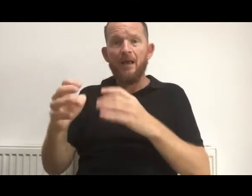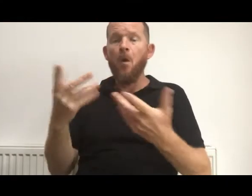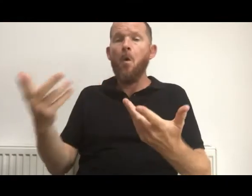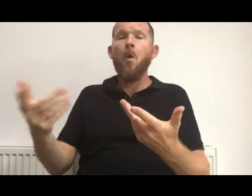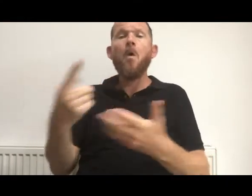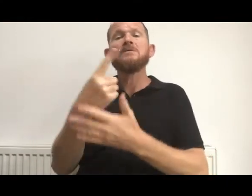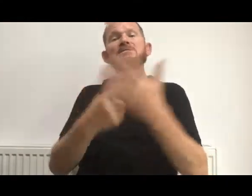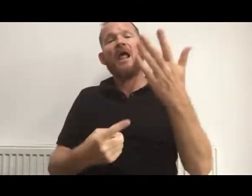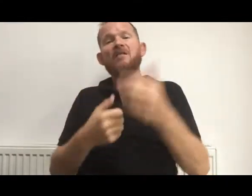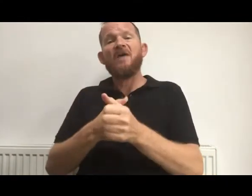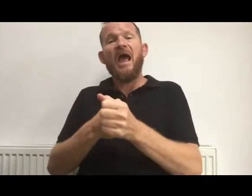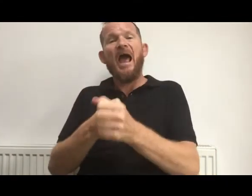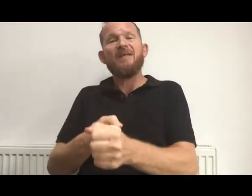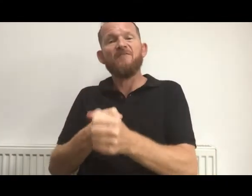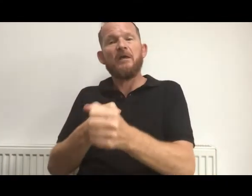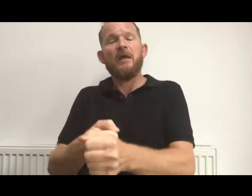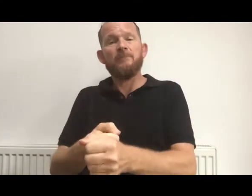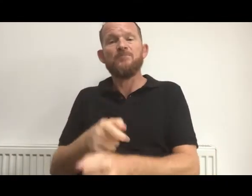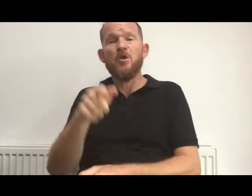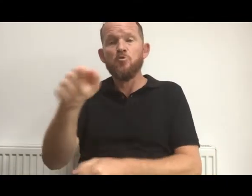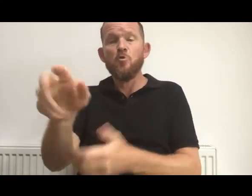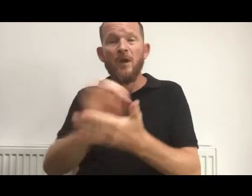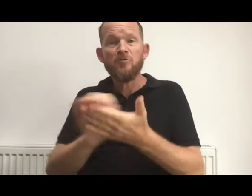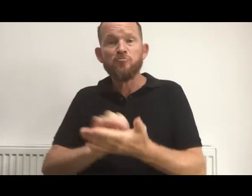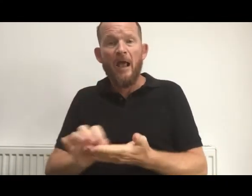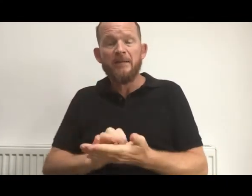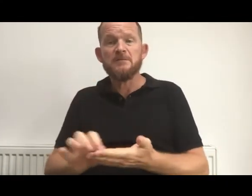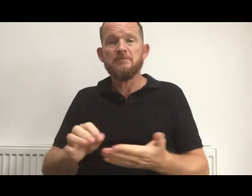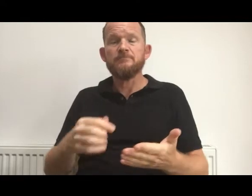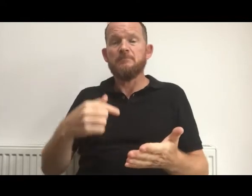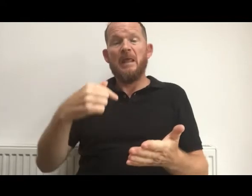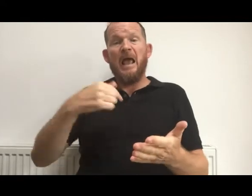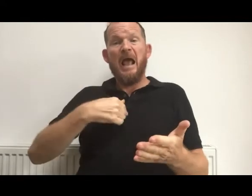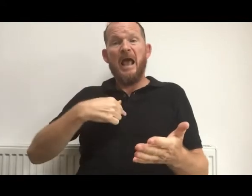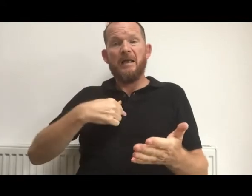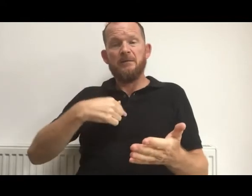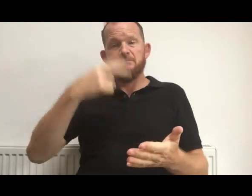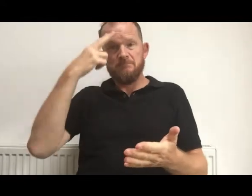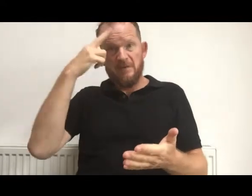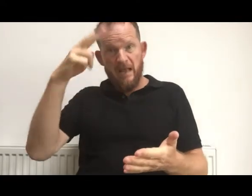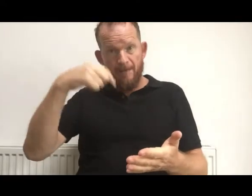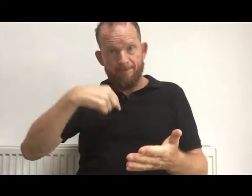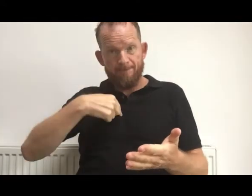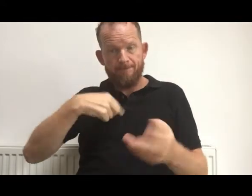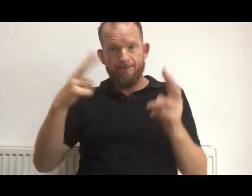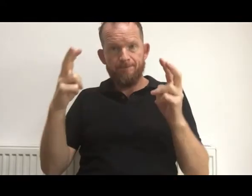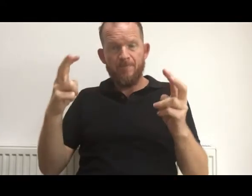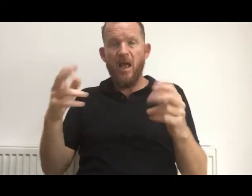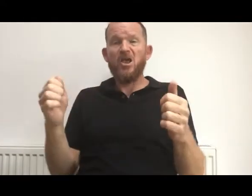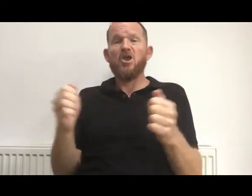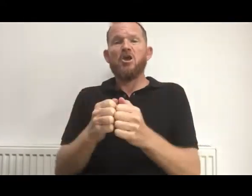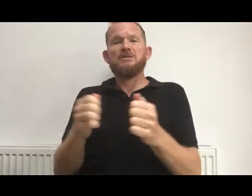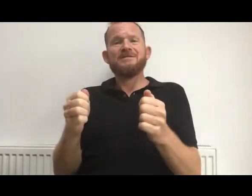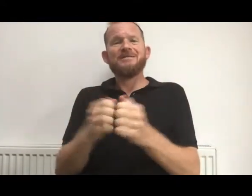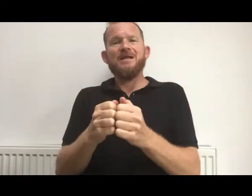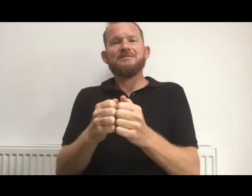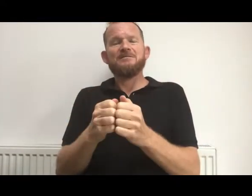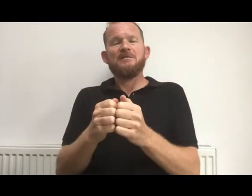For example, I, in your name, consent to, in brackets, their